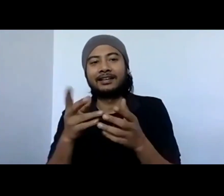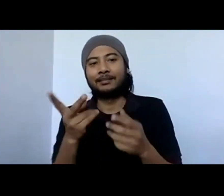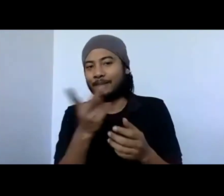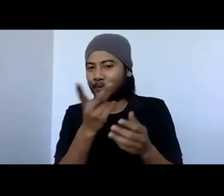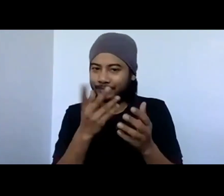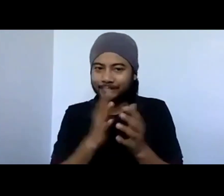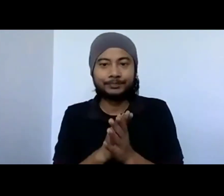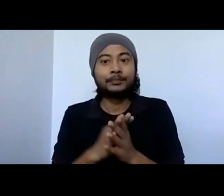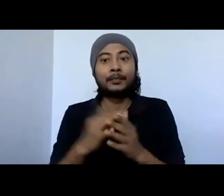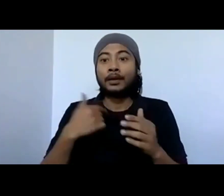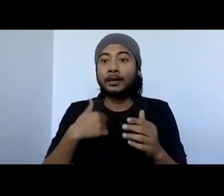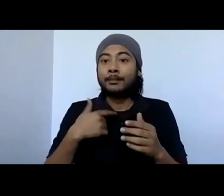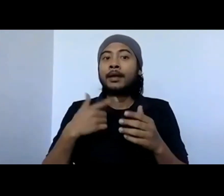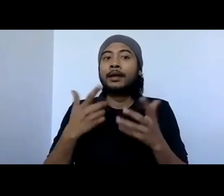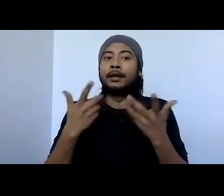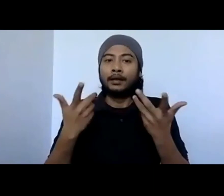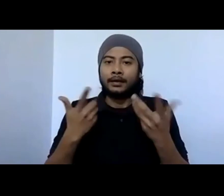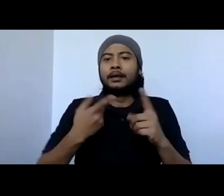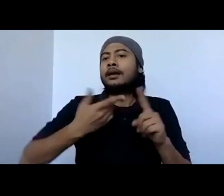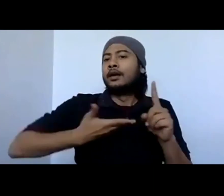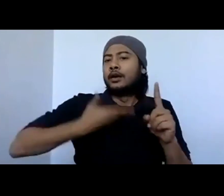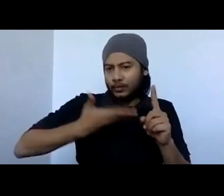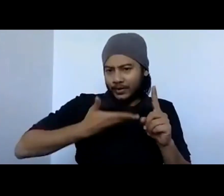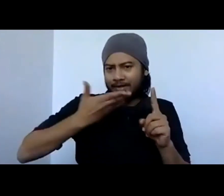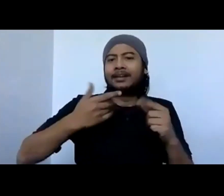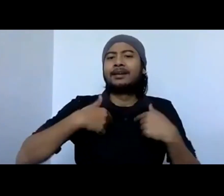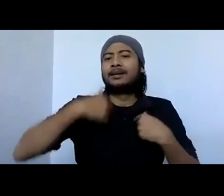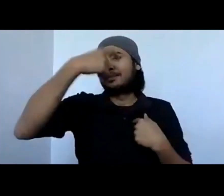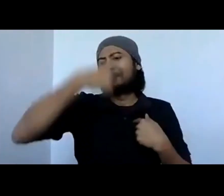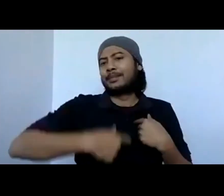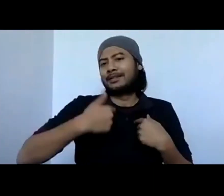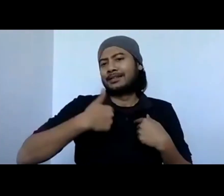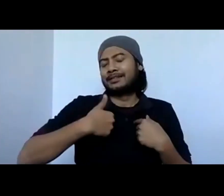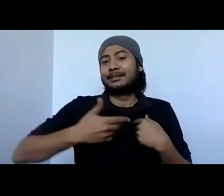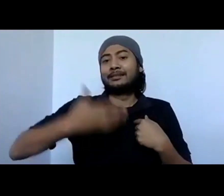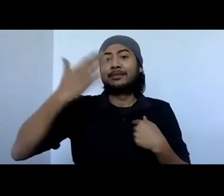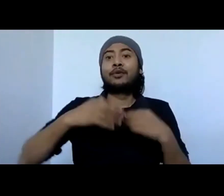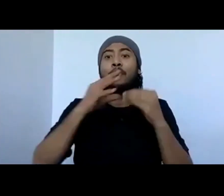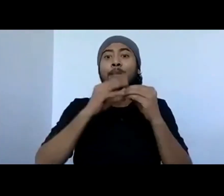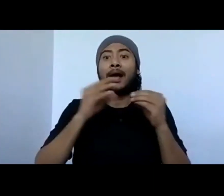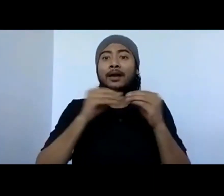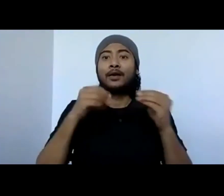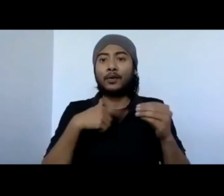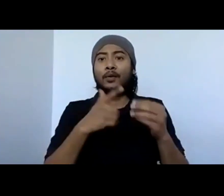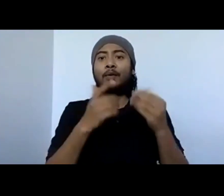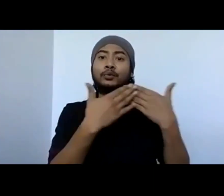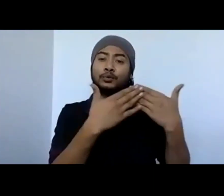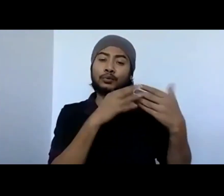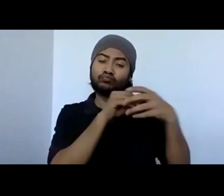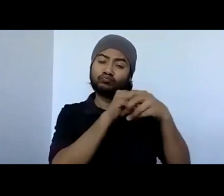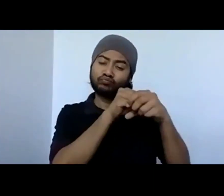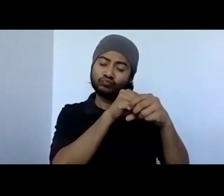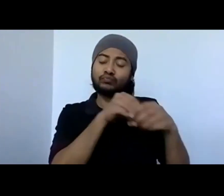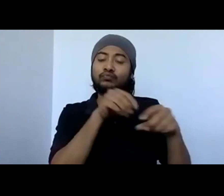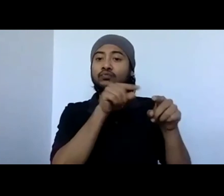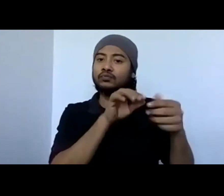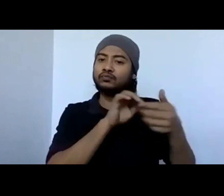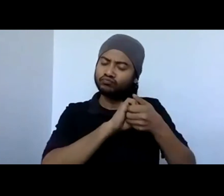association with a formal school back in Bangalore. When I changed cities and I came to Kochi, I realized